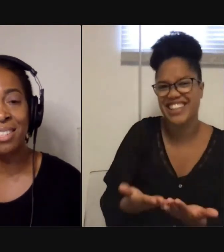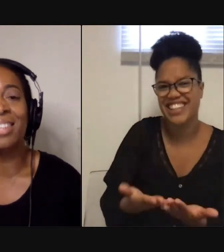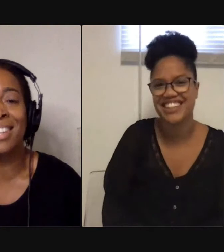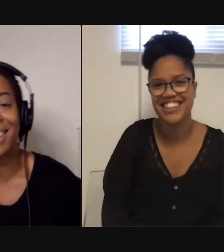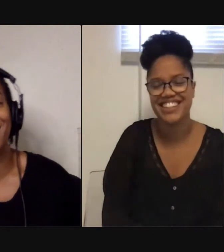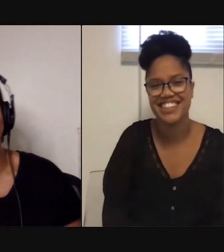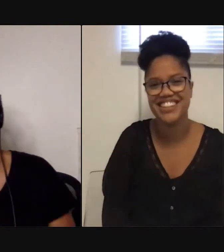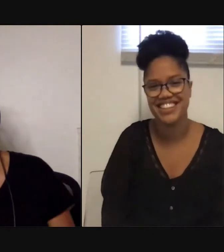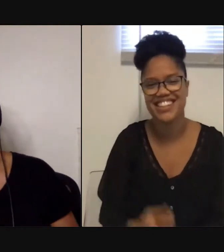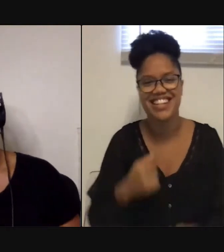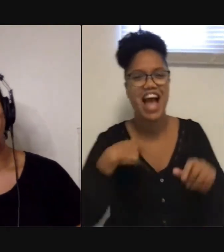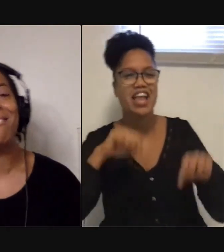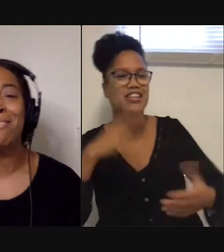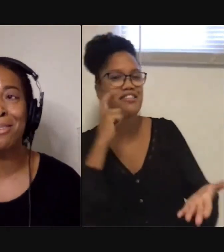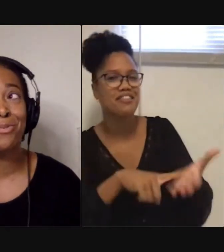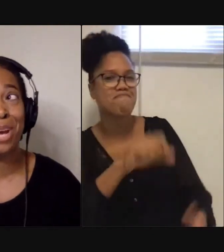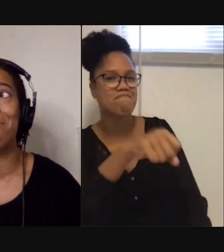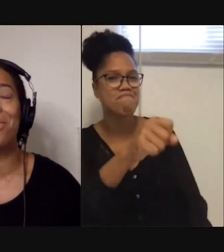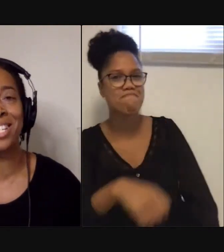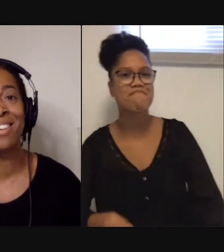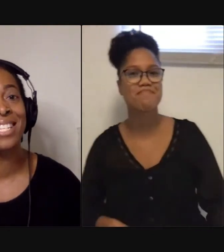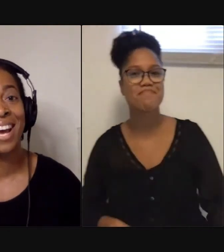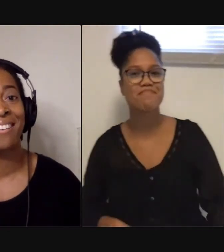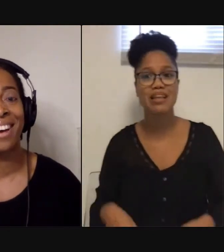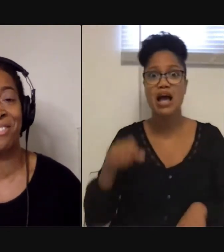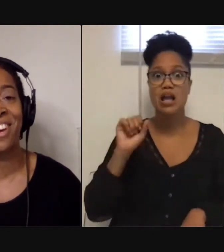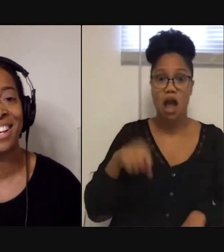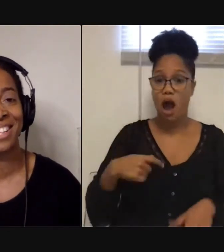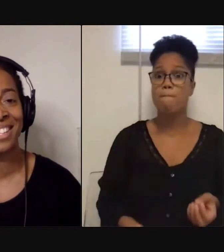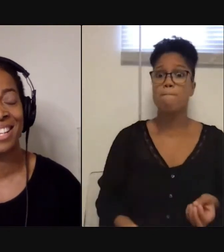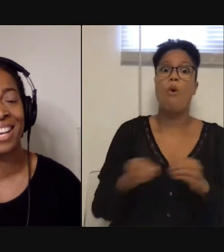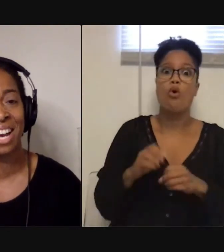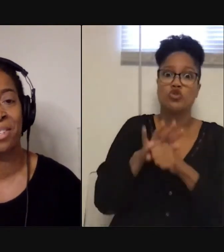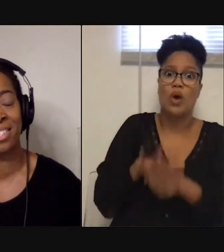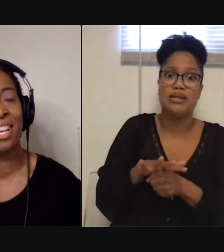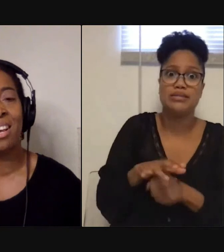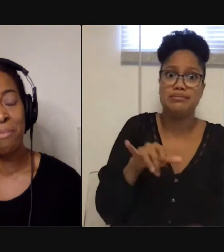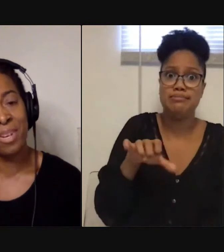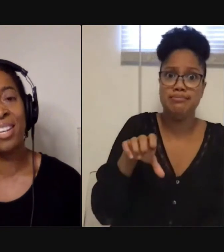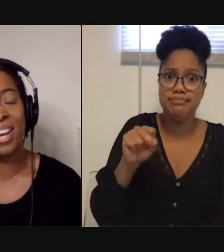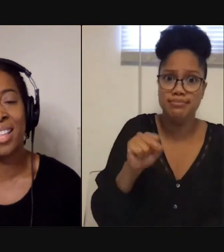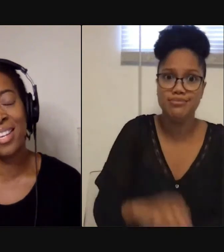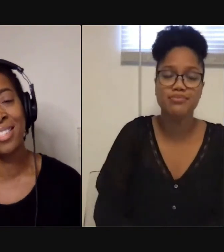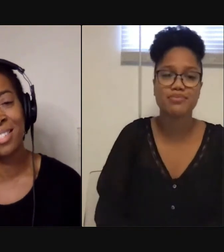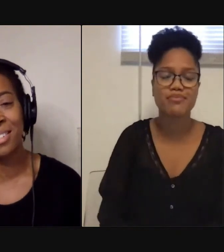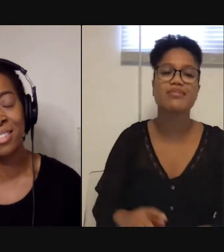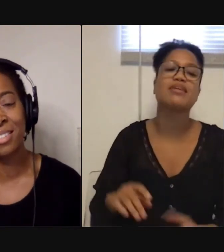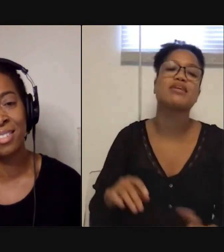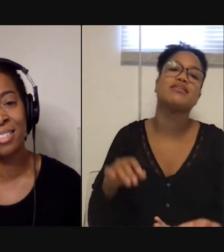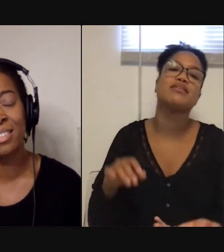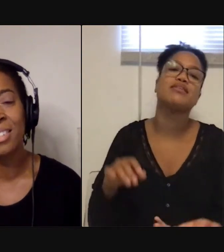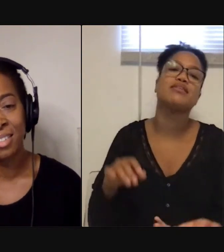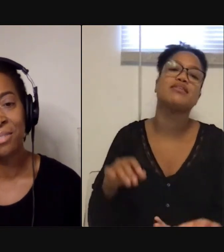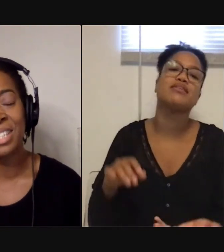I used to that. I used to that. Yeah. Even though I was way more stressed out, ironically, like I was, but yeah, I think I just learned